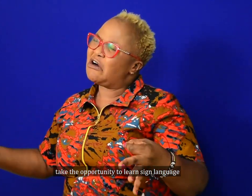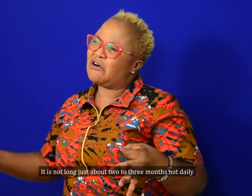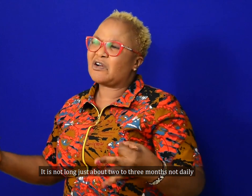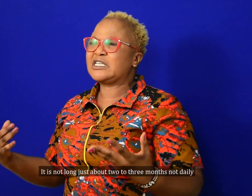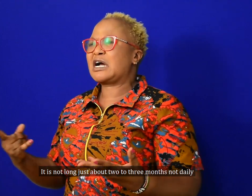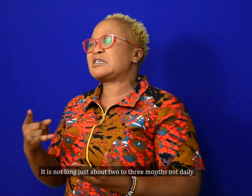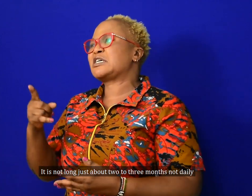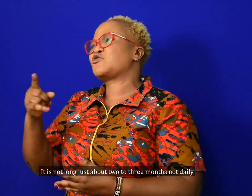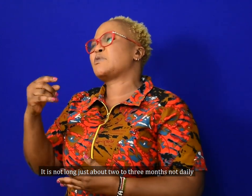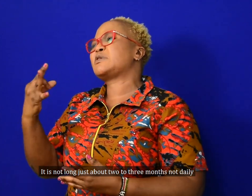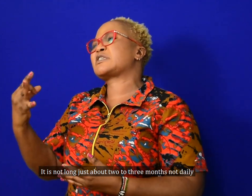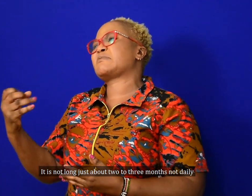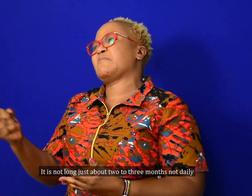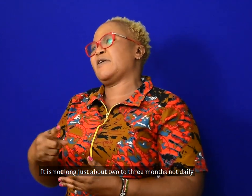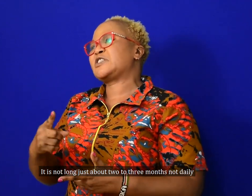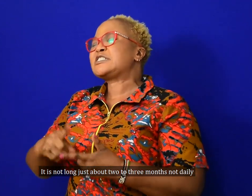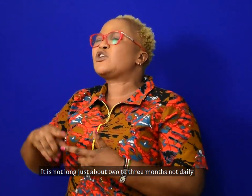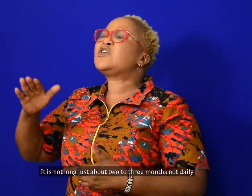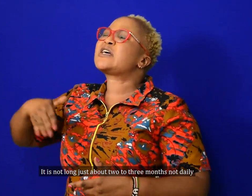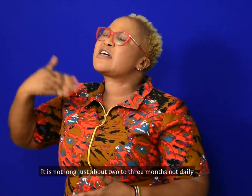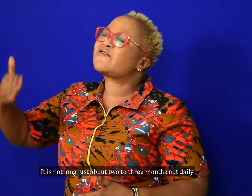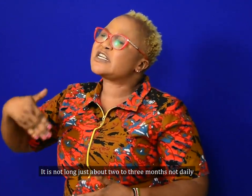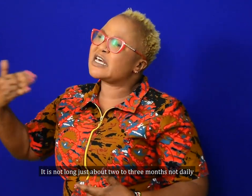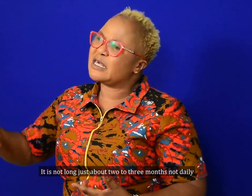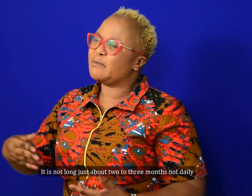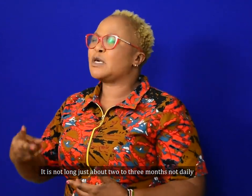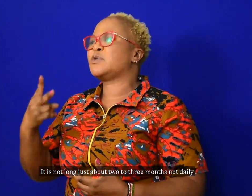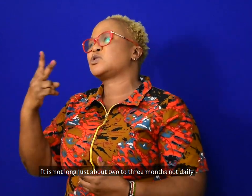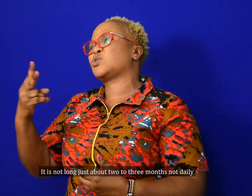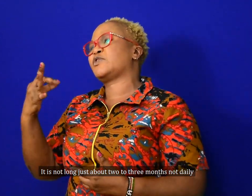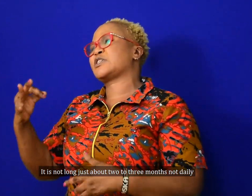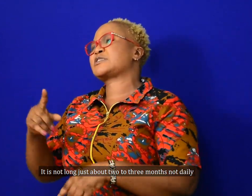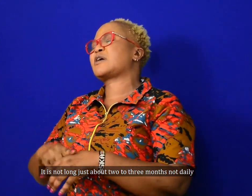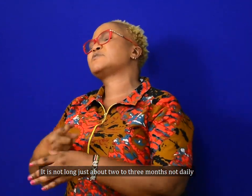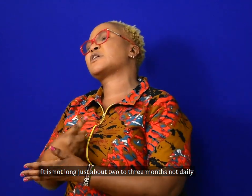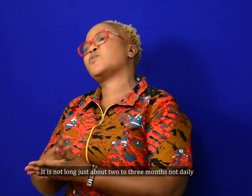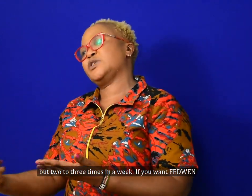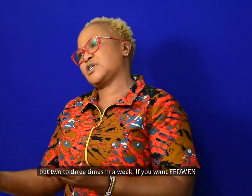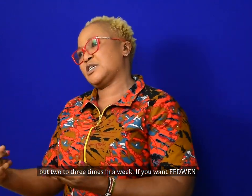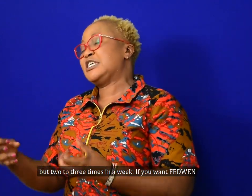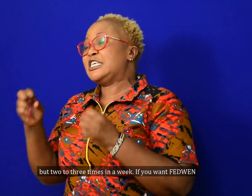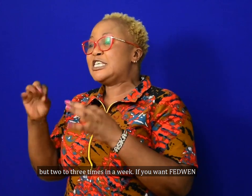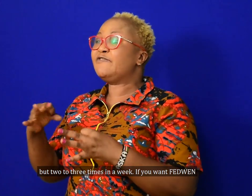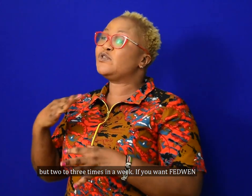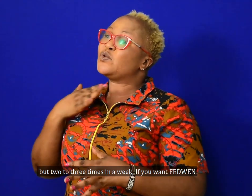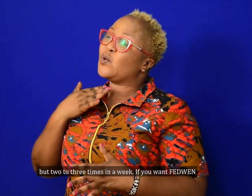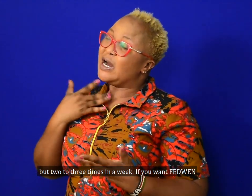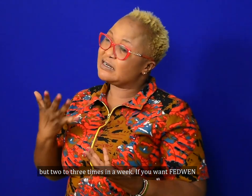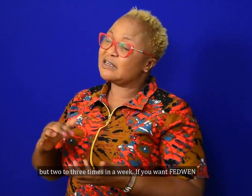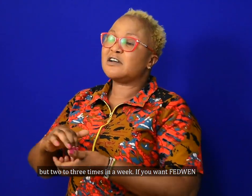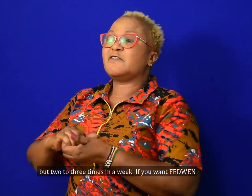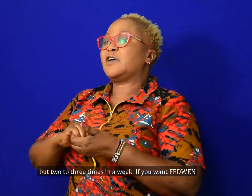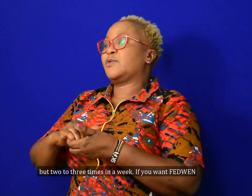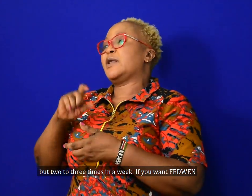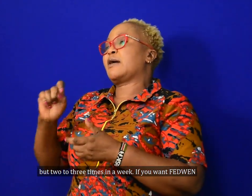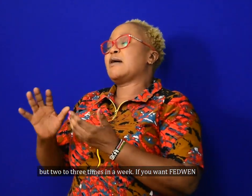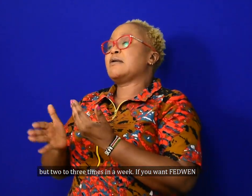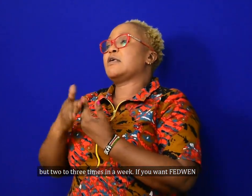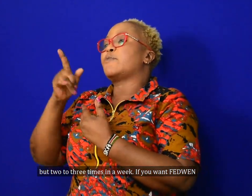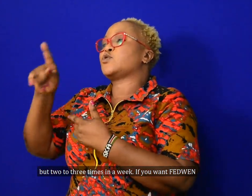It's not long. Just about two to three months. And it's not daily. About two to three times in a week. And if you want,